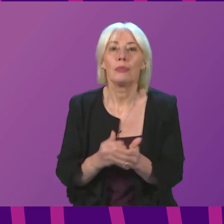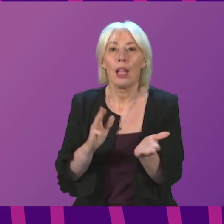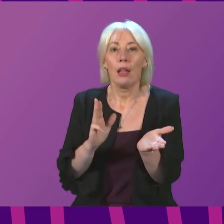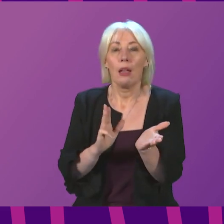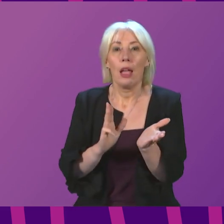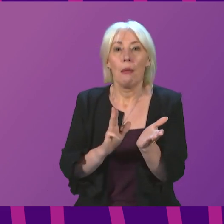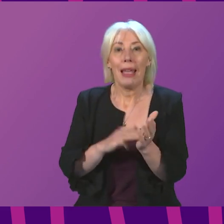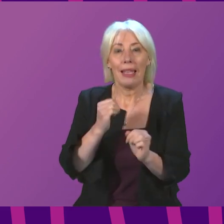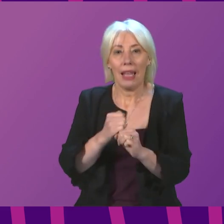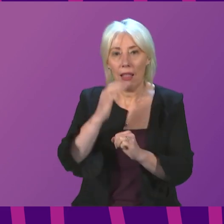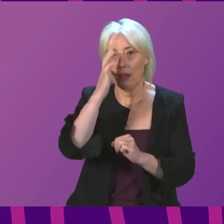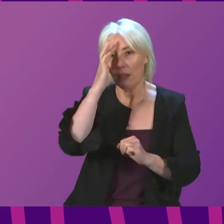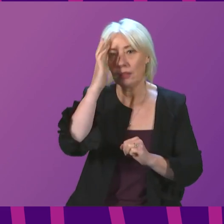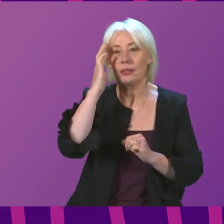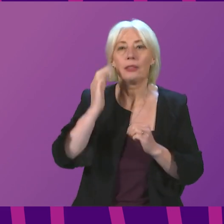McNeill.